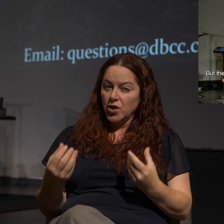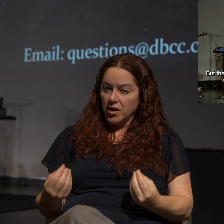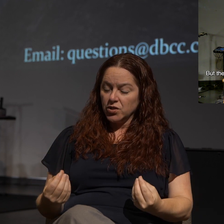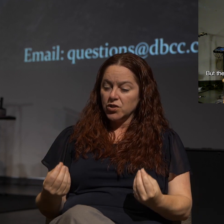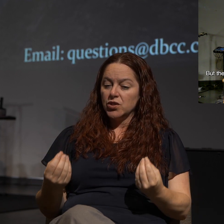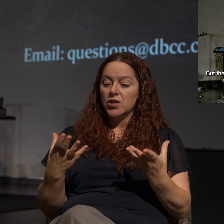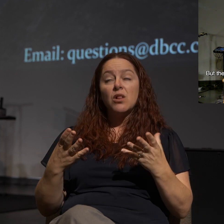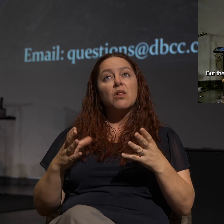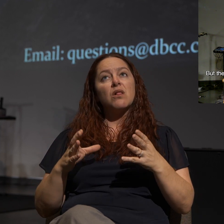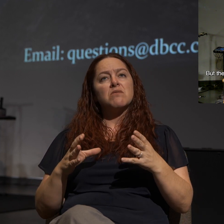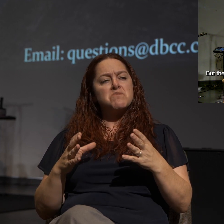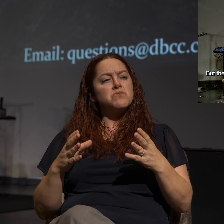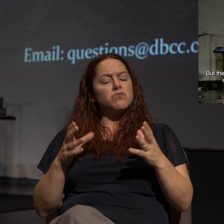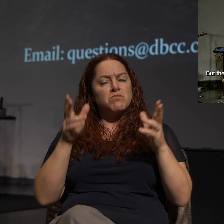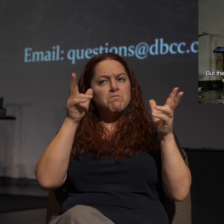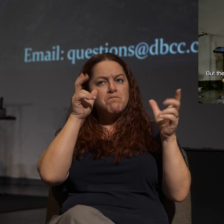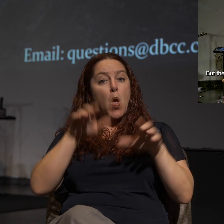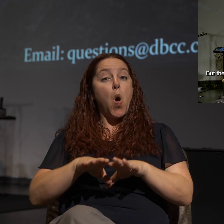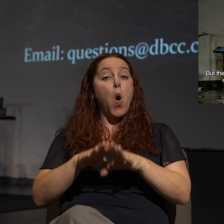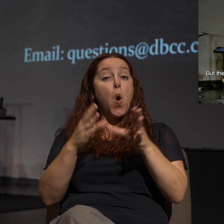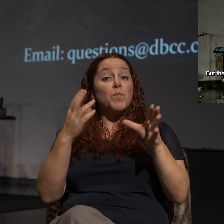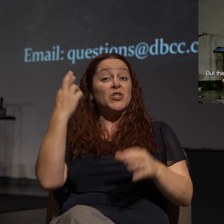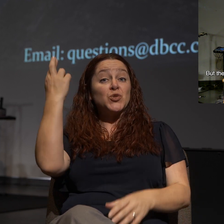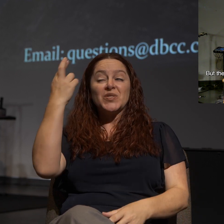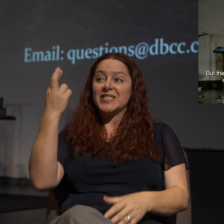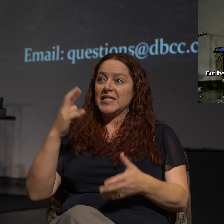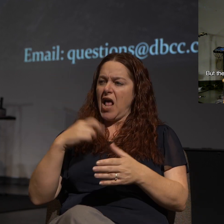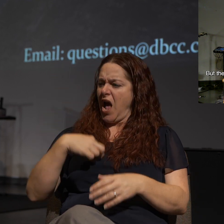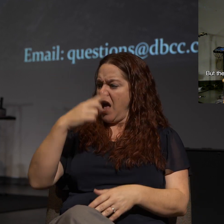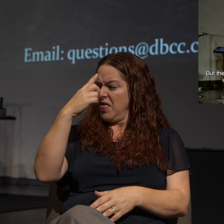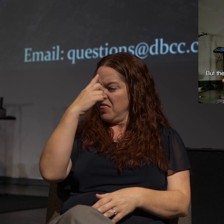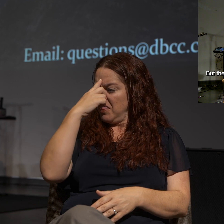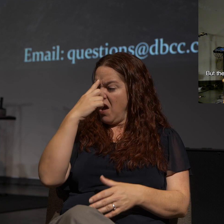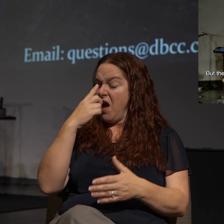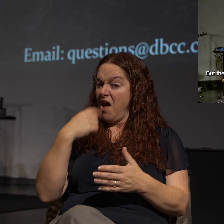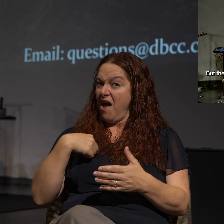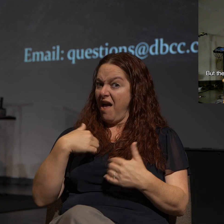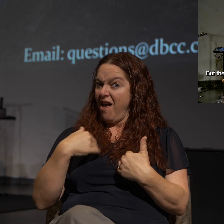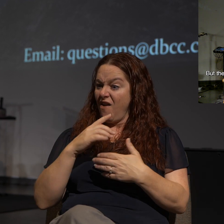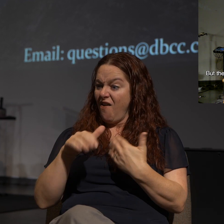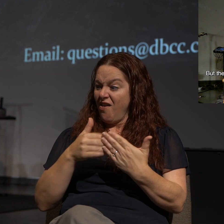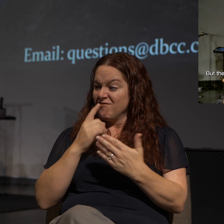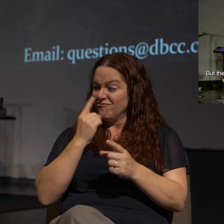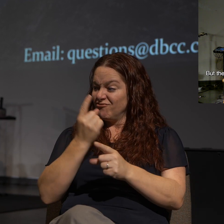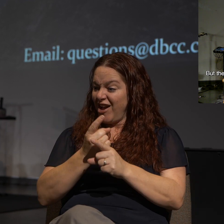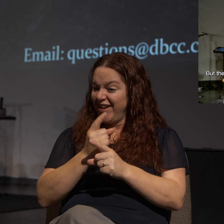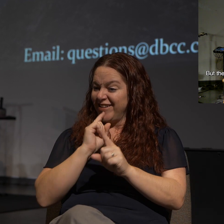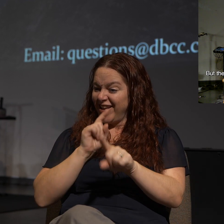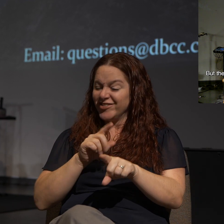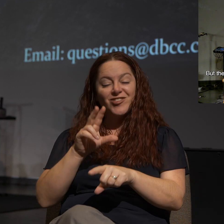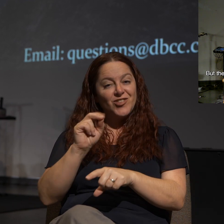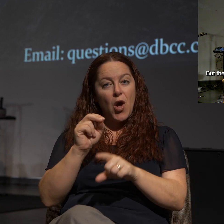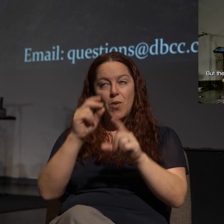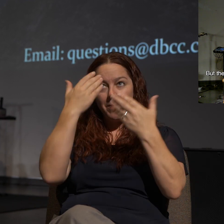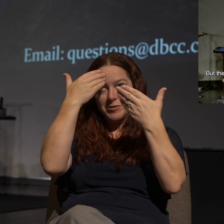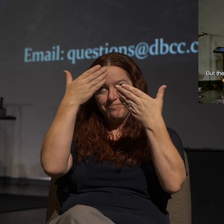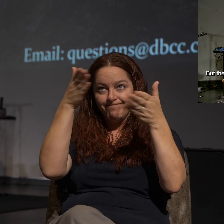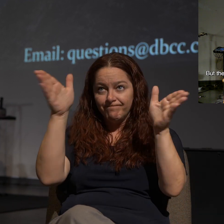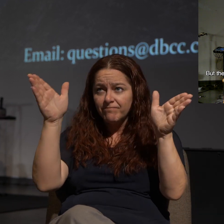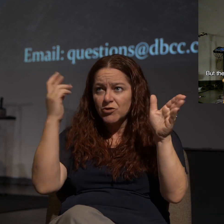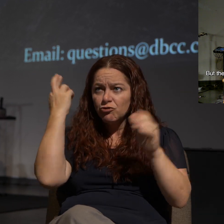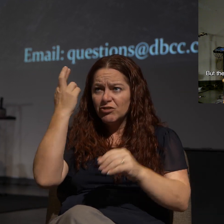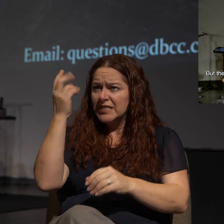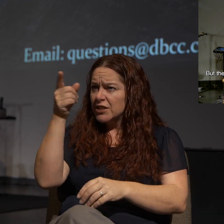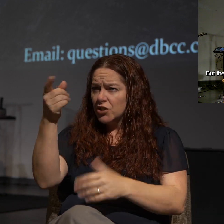open to reason. Ooh, that's a tough one because I thought I had all the right answers. But I need to be open to the reason that someone